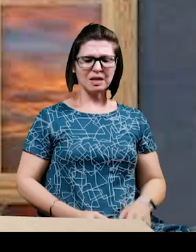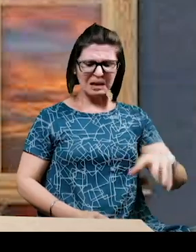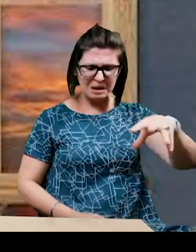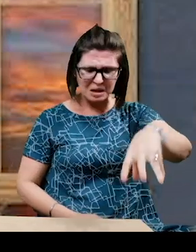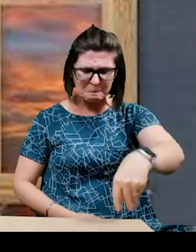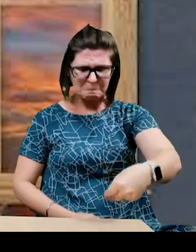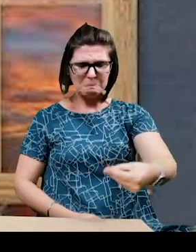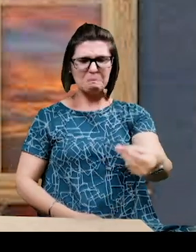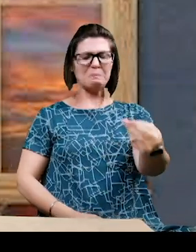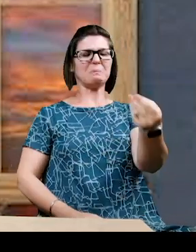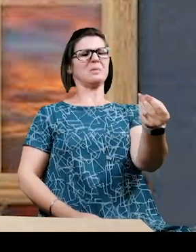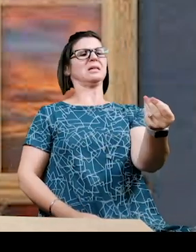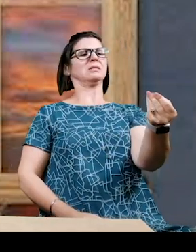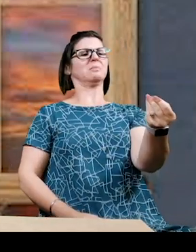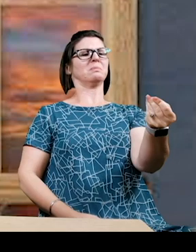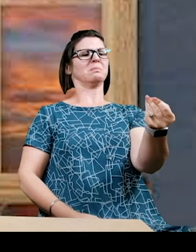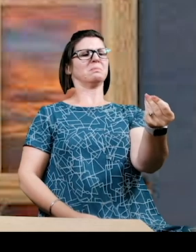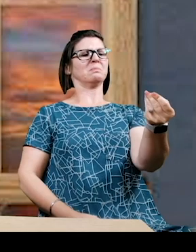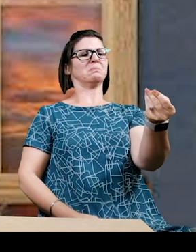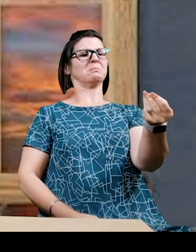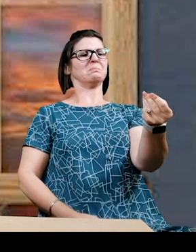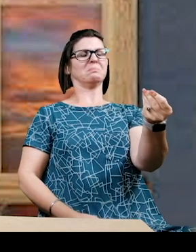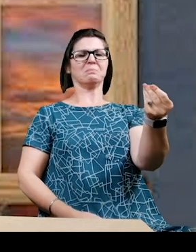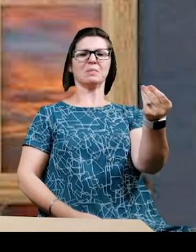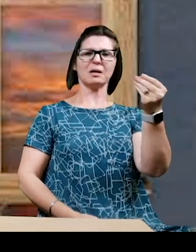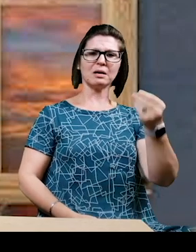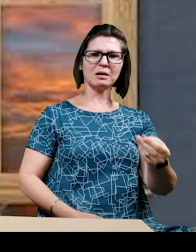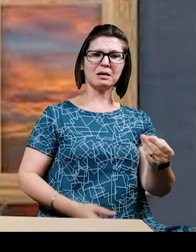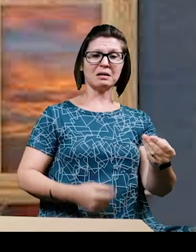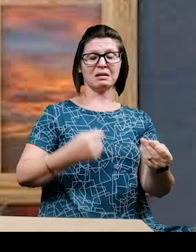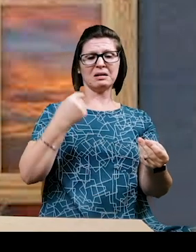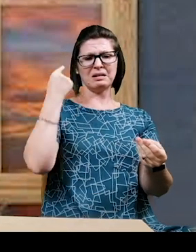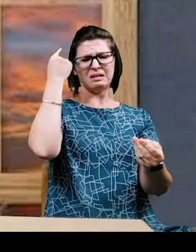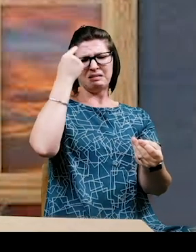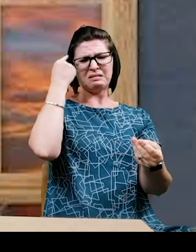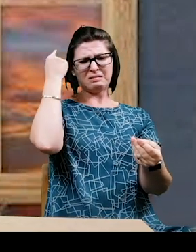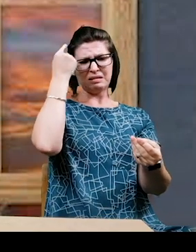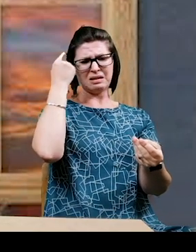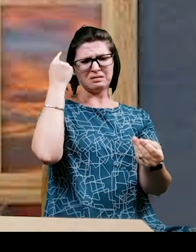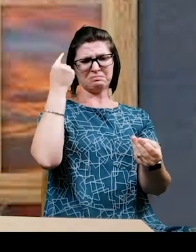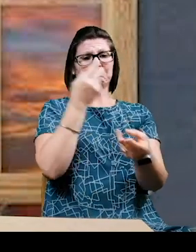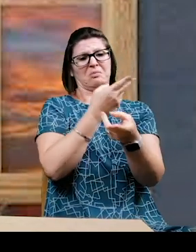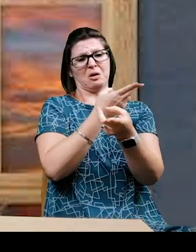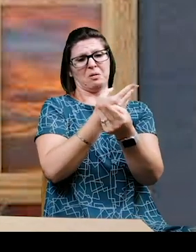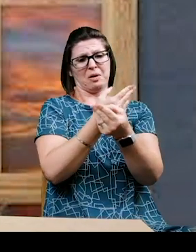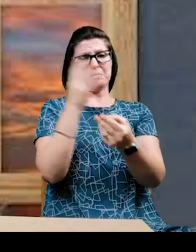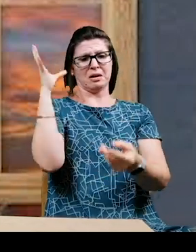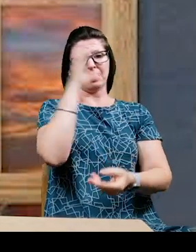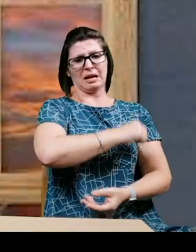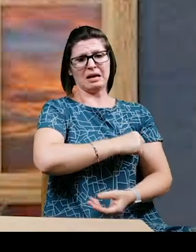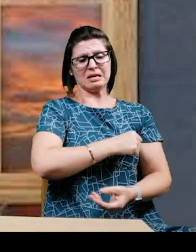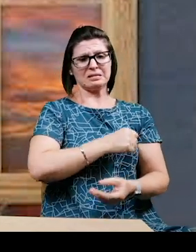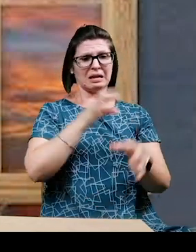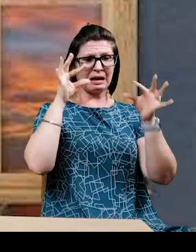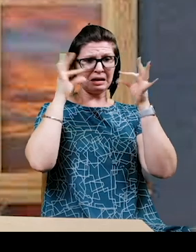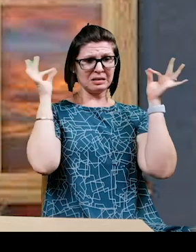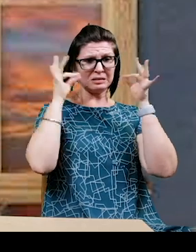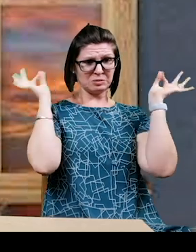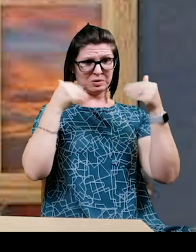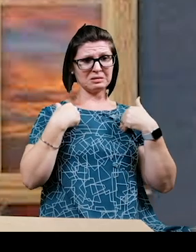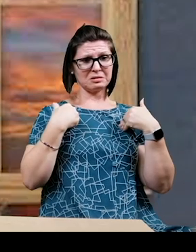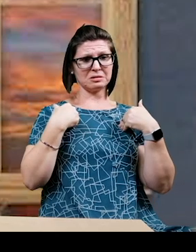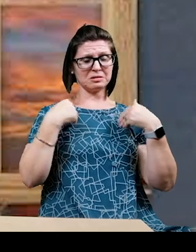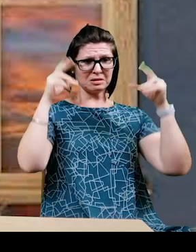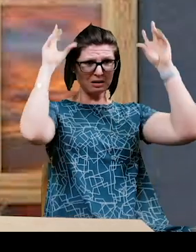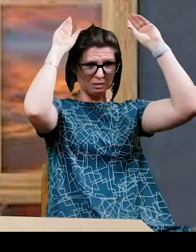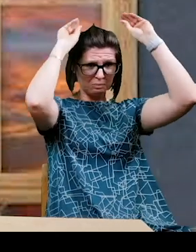and picked Edward up and held him up by his front paws, considering him. A rabbit, I reckon. It's got whiskers. And